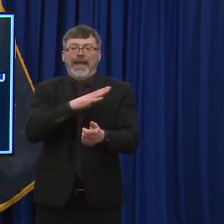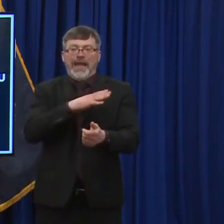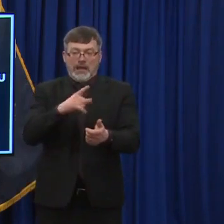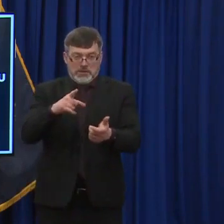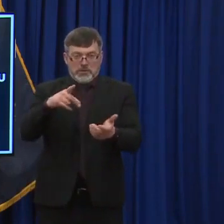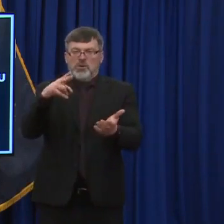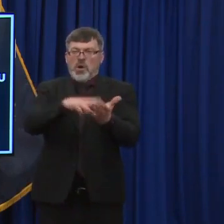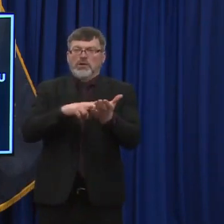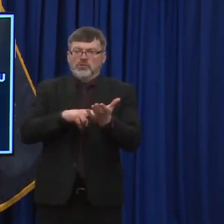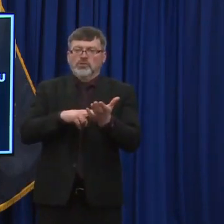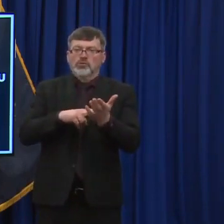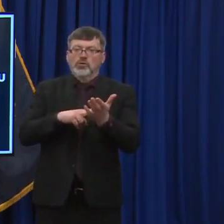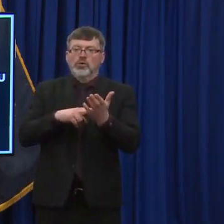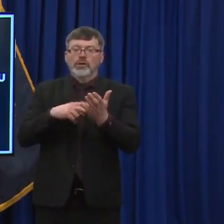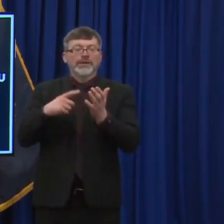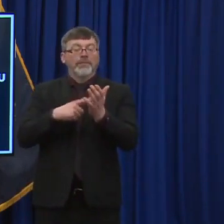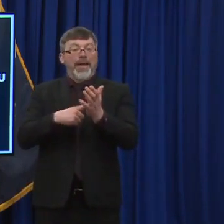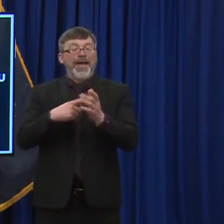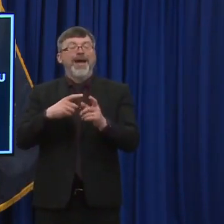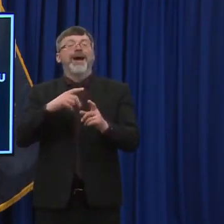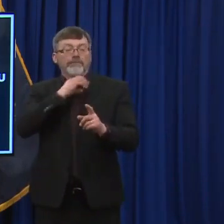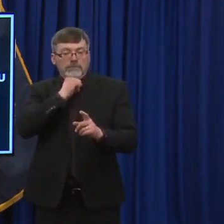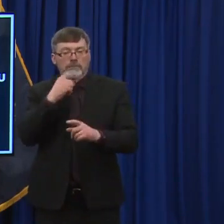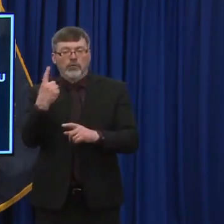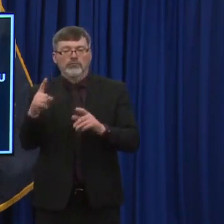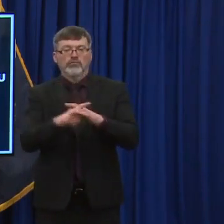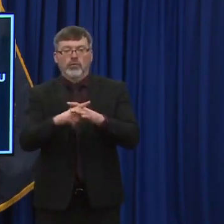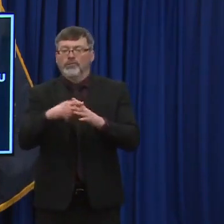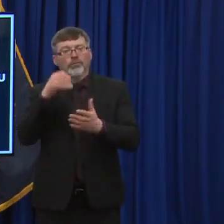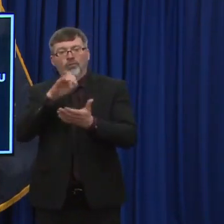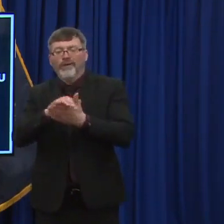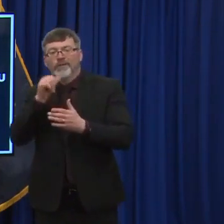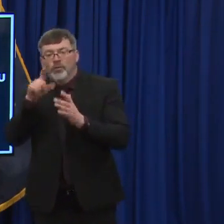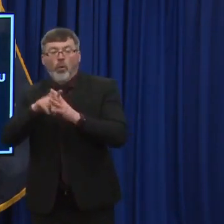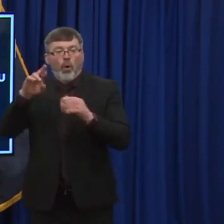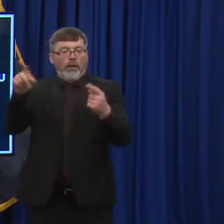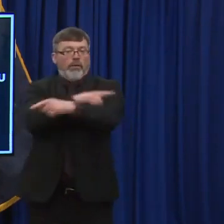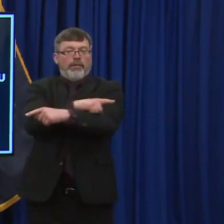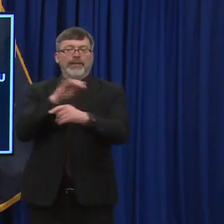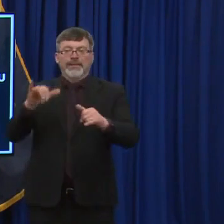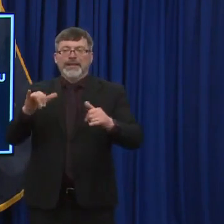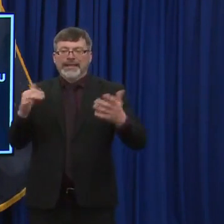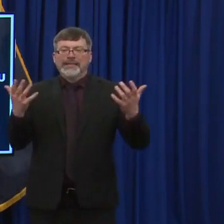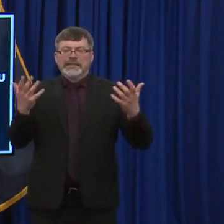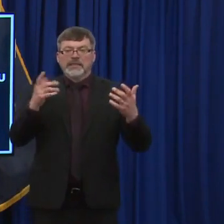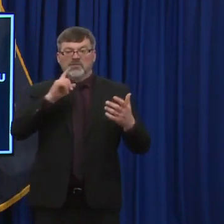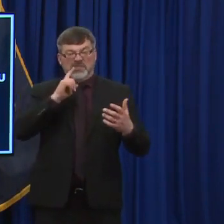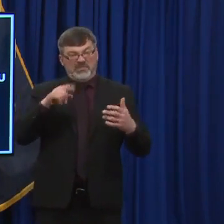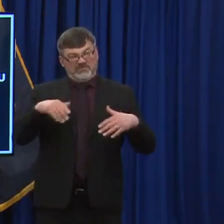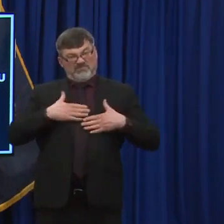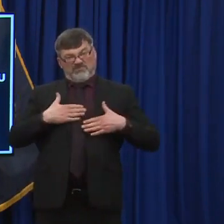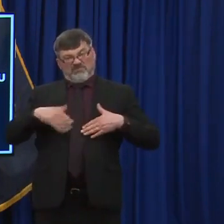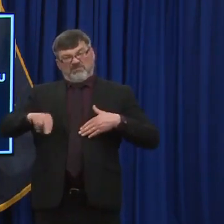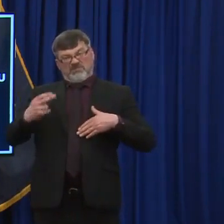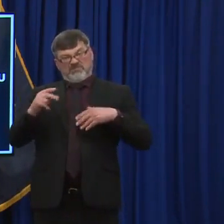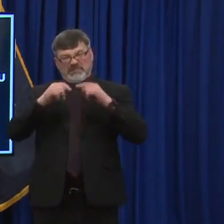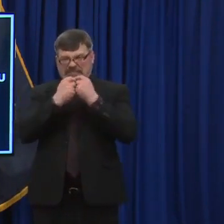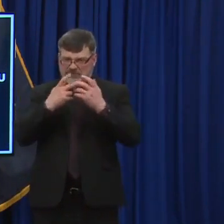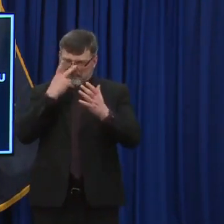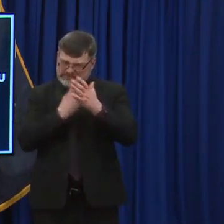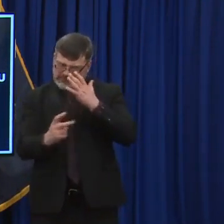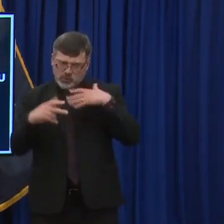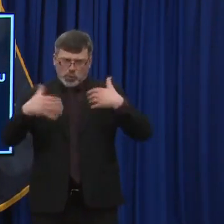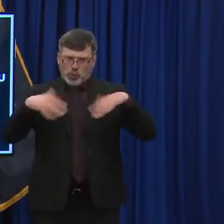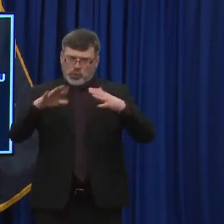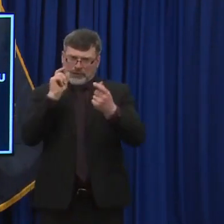it's always a little bit variable and we like to accommodate. So again, I think just the team has done a great job estimating, uh, understanding the, the pushes and